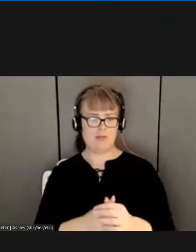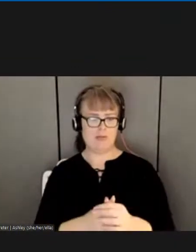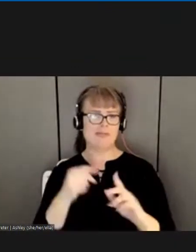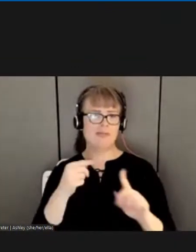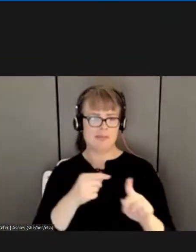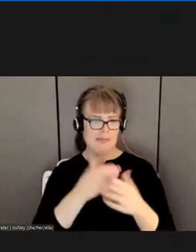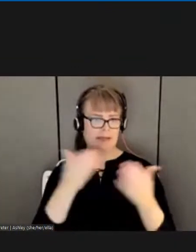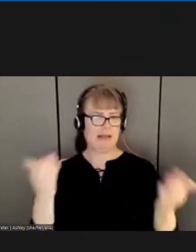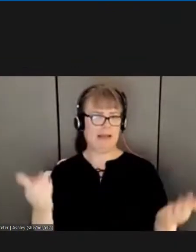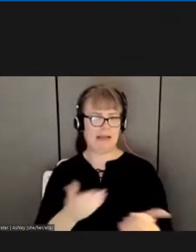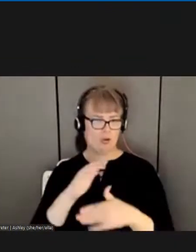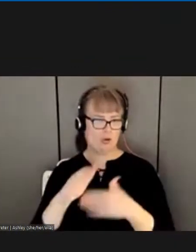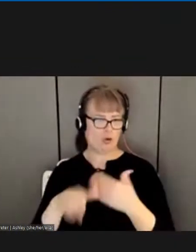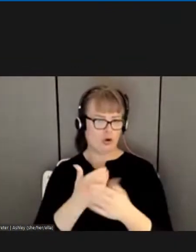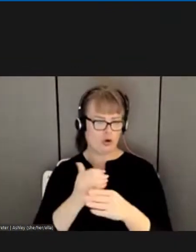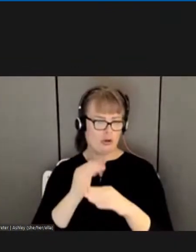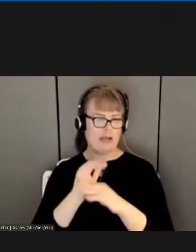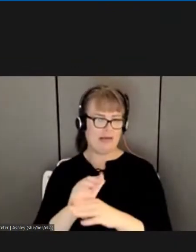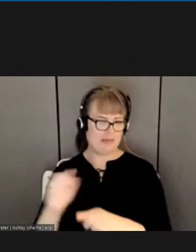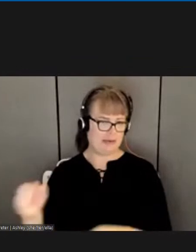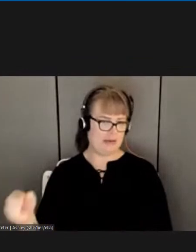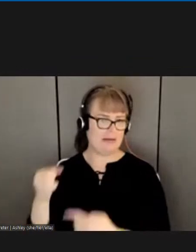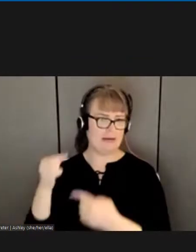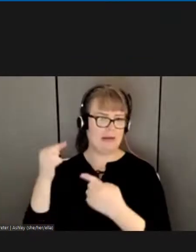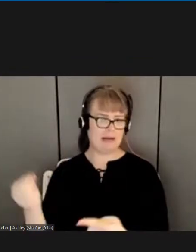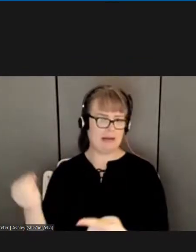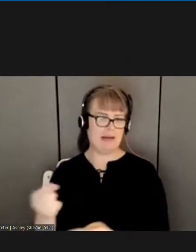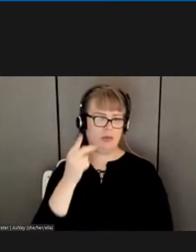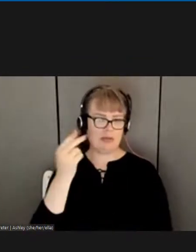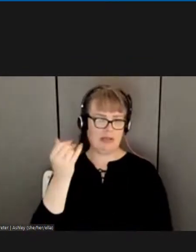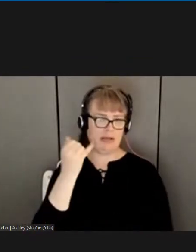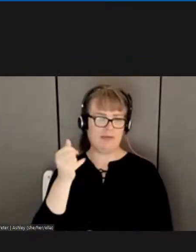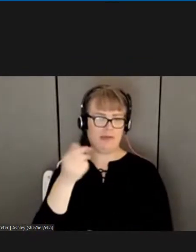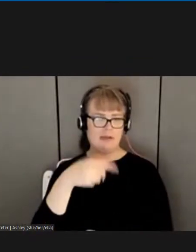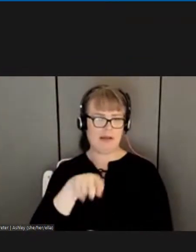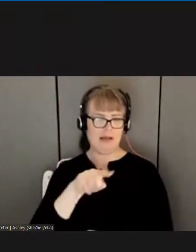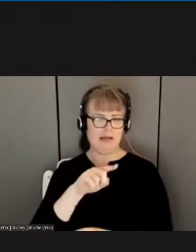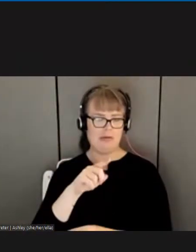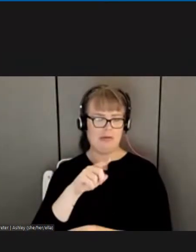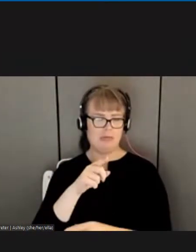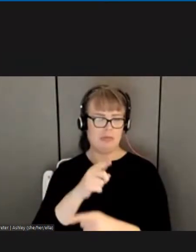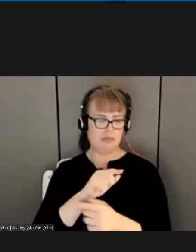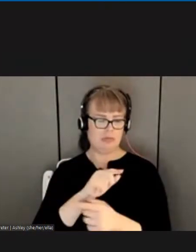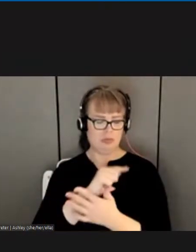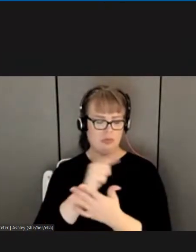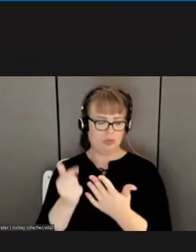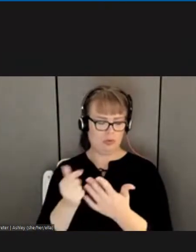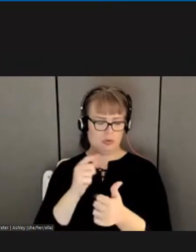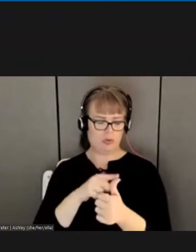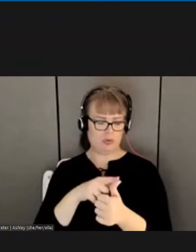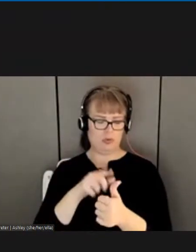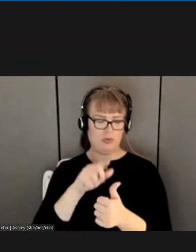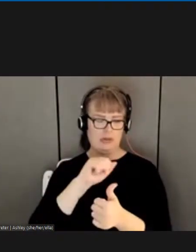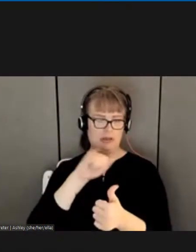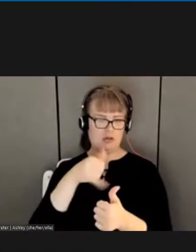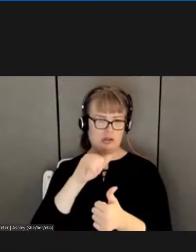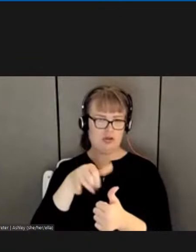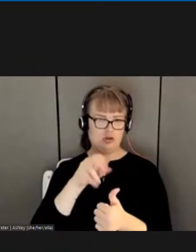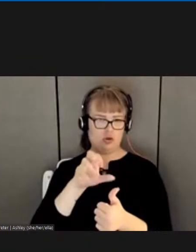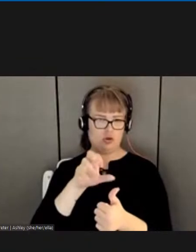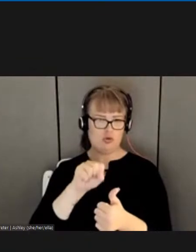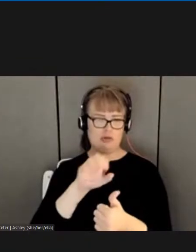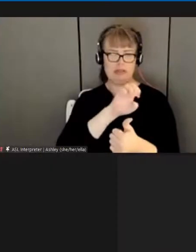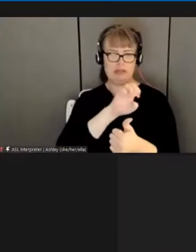starting with let me see if they lined up themselves again starting this time with aj jones eastern region